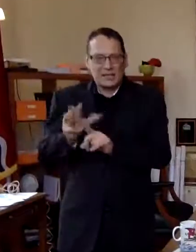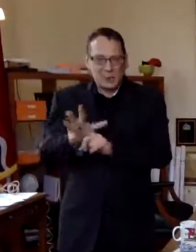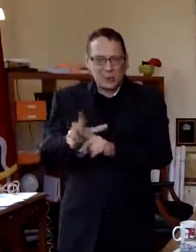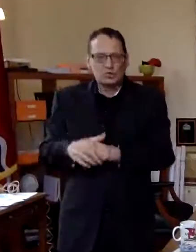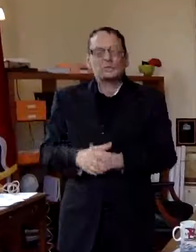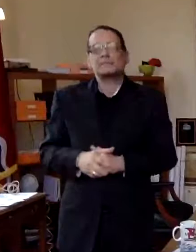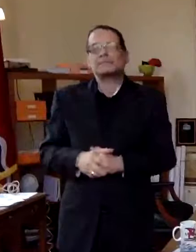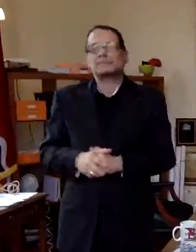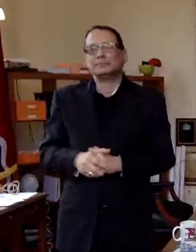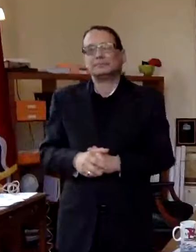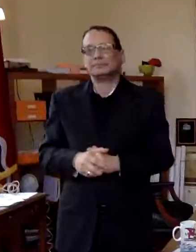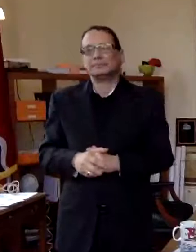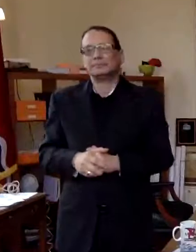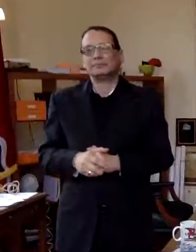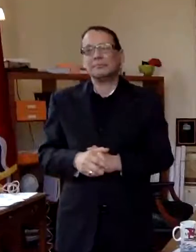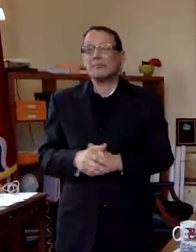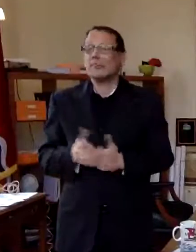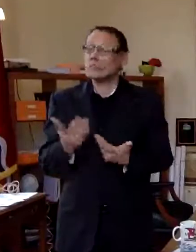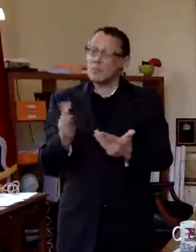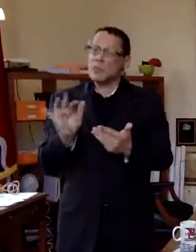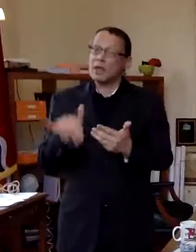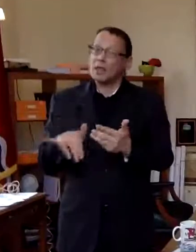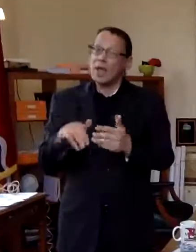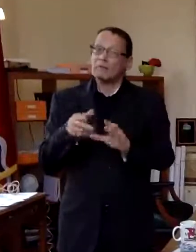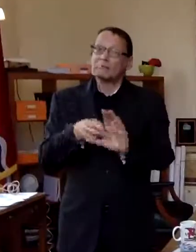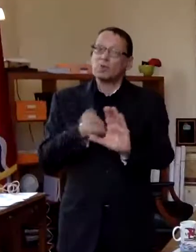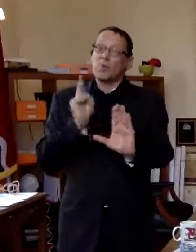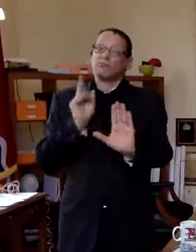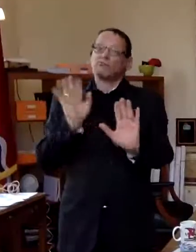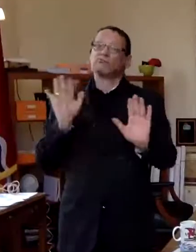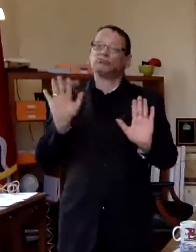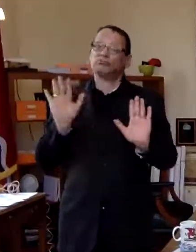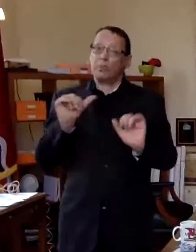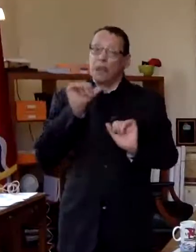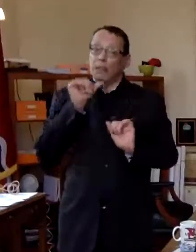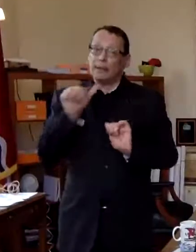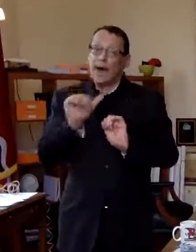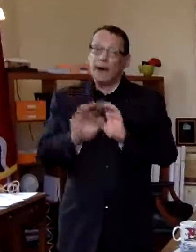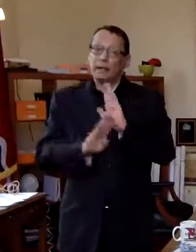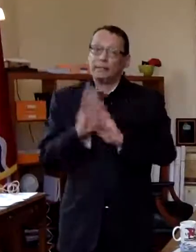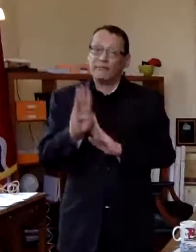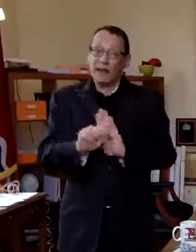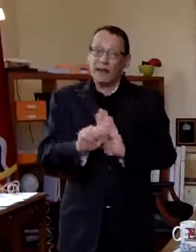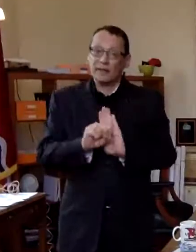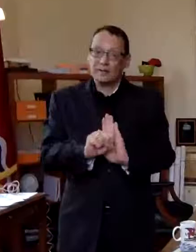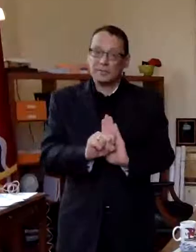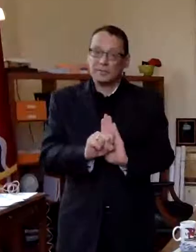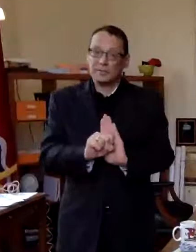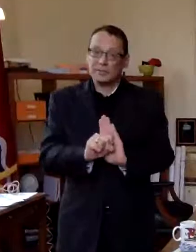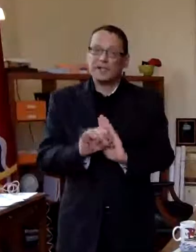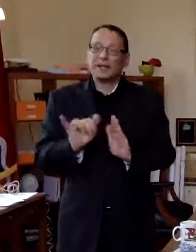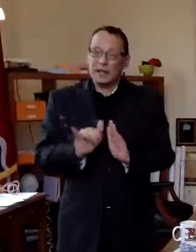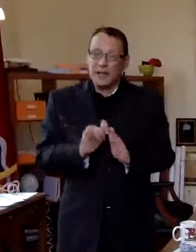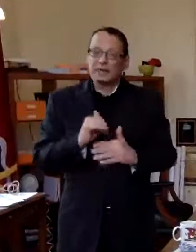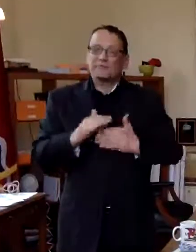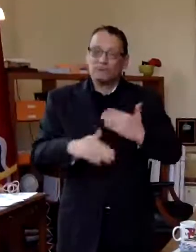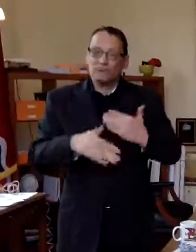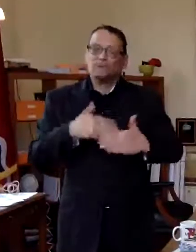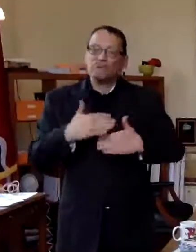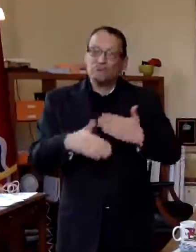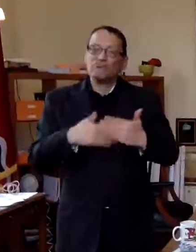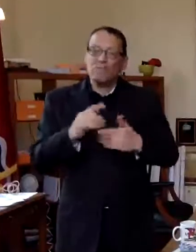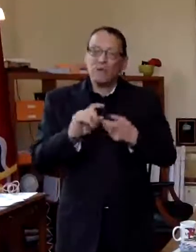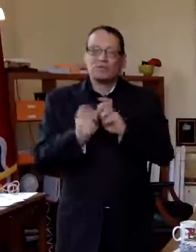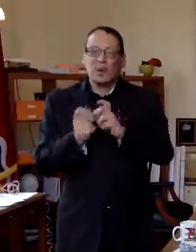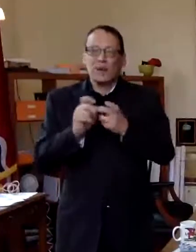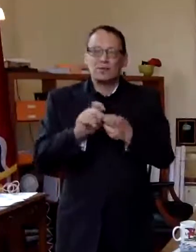and and have come off of that quarantine and not ever developed symptoms so that is a rolling group of people